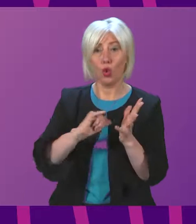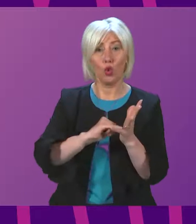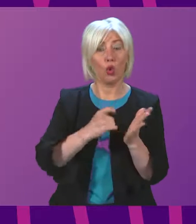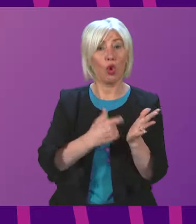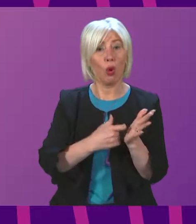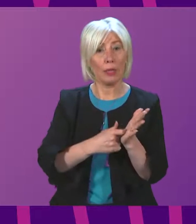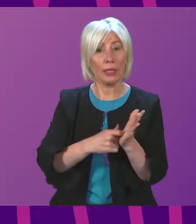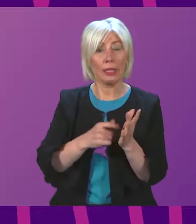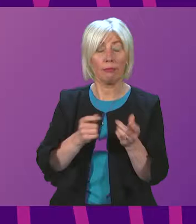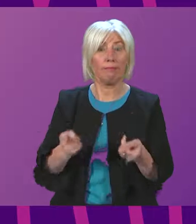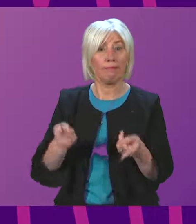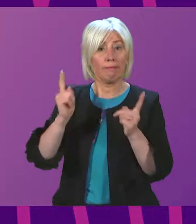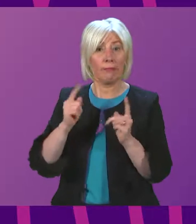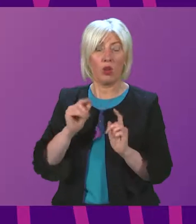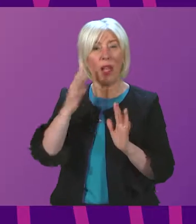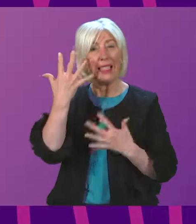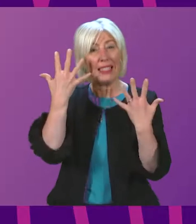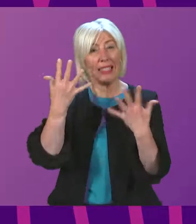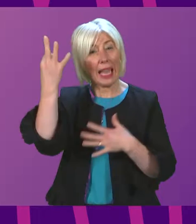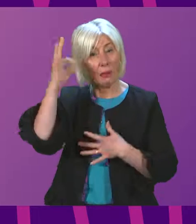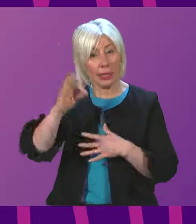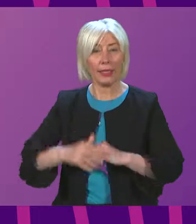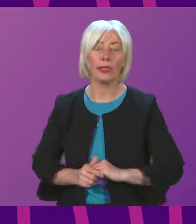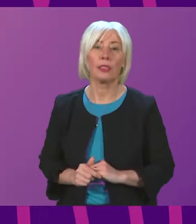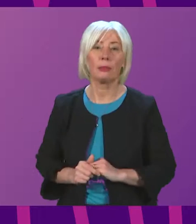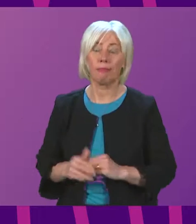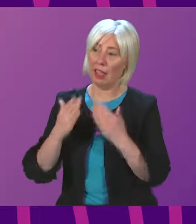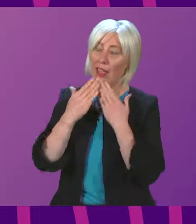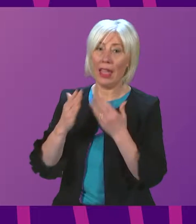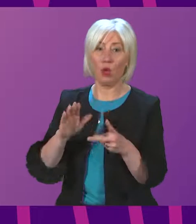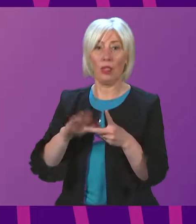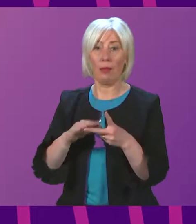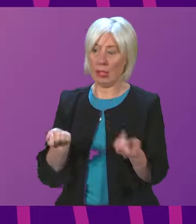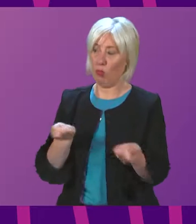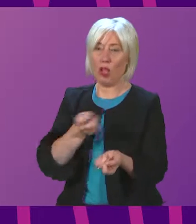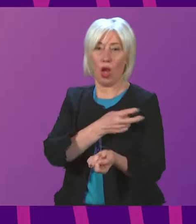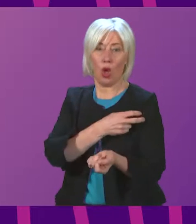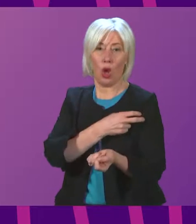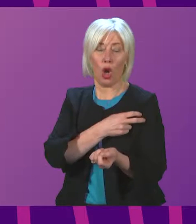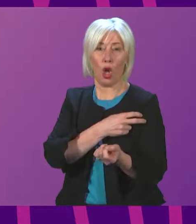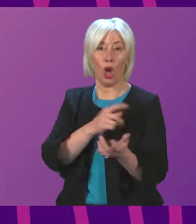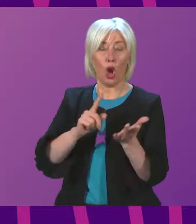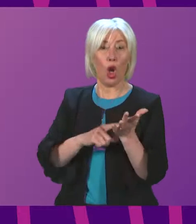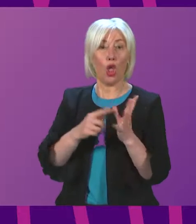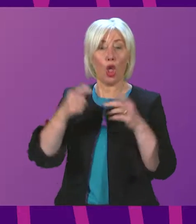Secretary, up to 10 minutes, please. Thank you, Deputy President and Officer. The law on fire alarms is changing from 1st